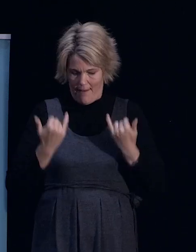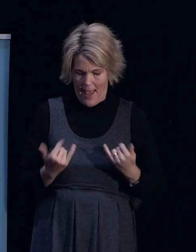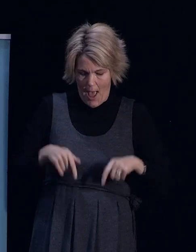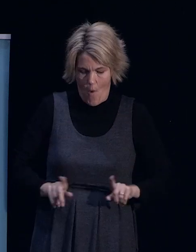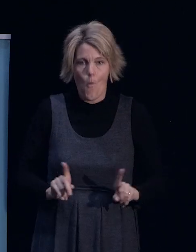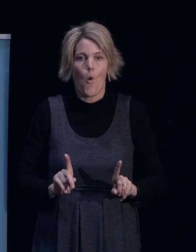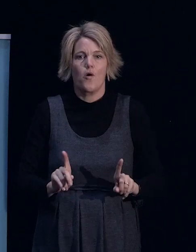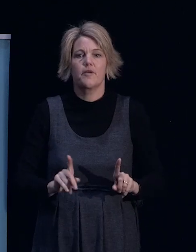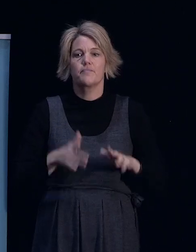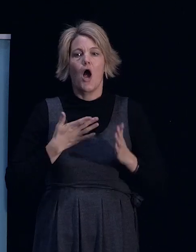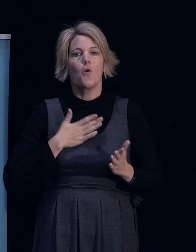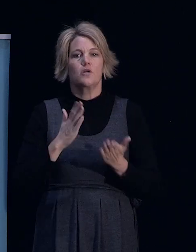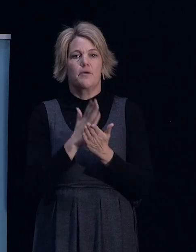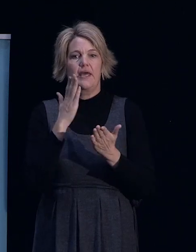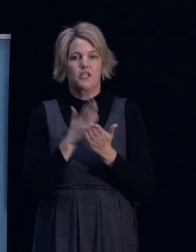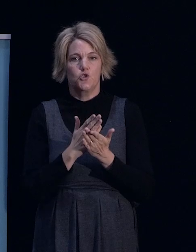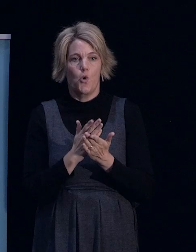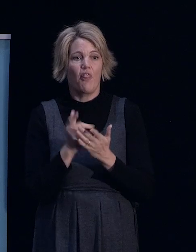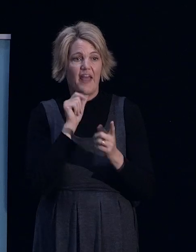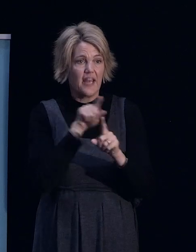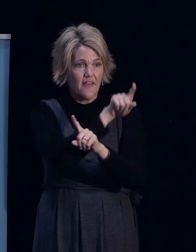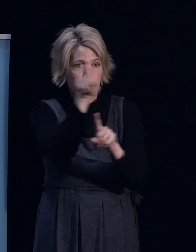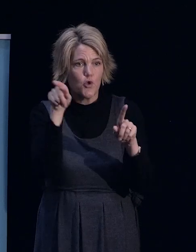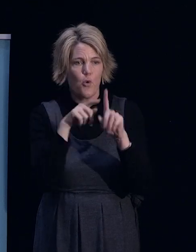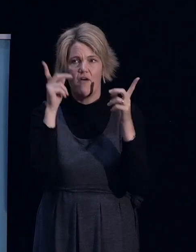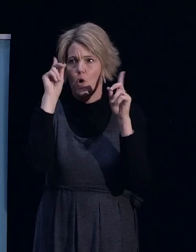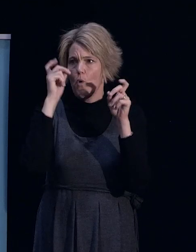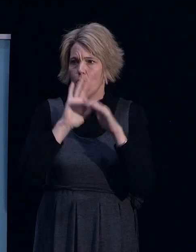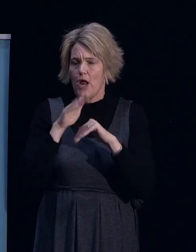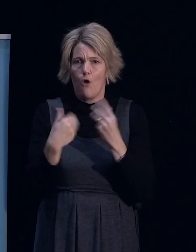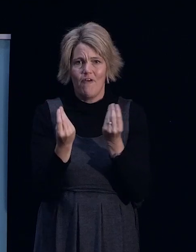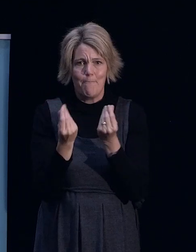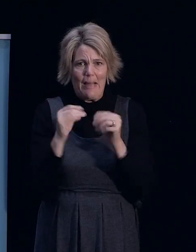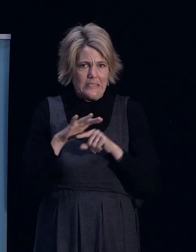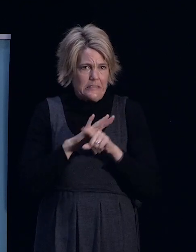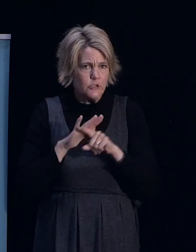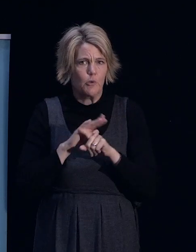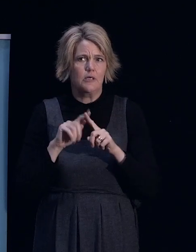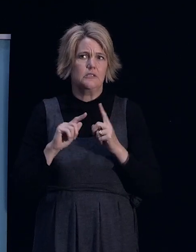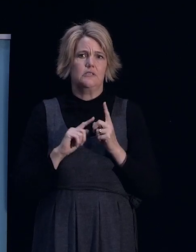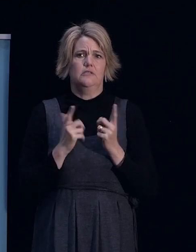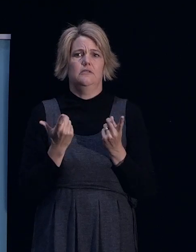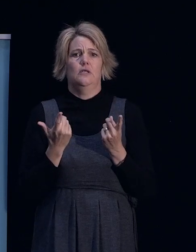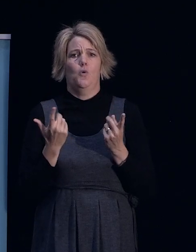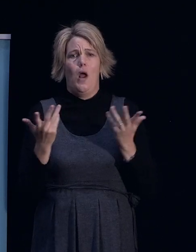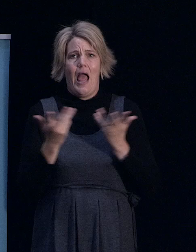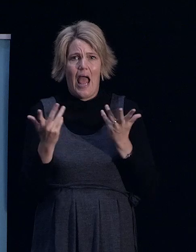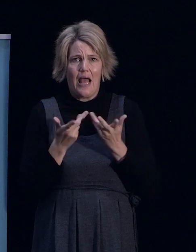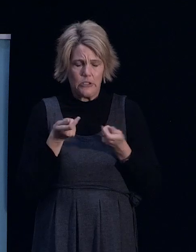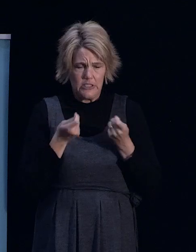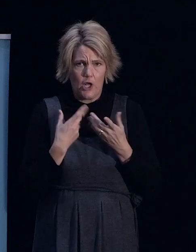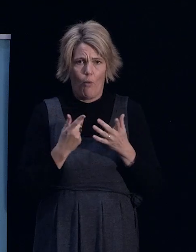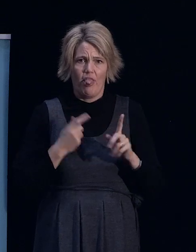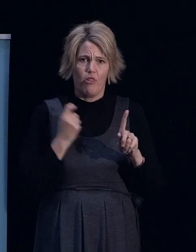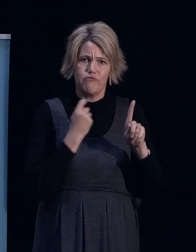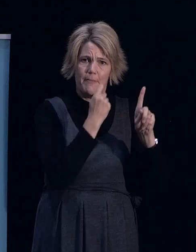everybody that is here, if you've got to worry about your money situation and about how you're going to deal with the rebuild, please